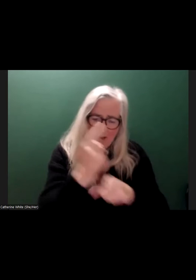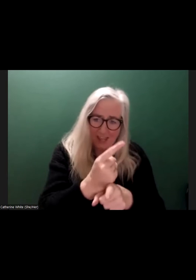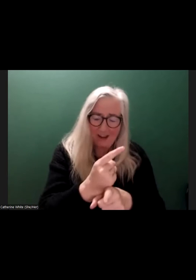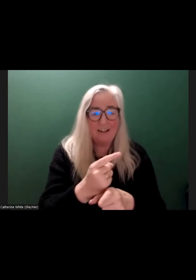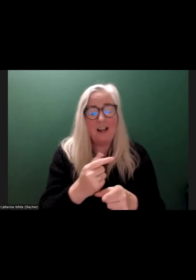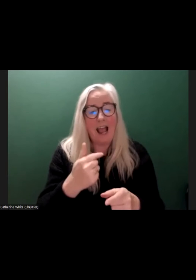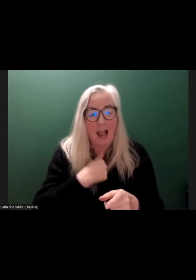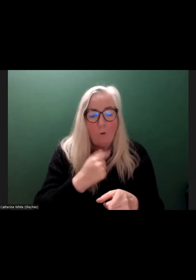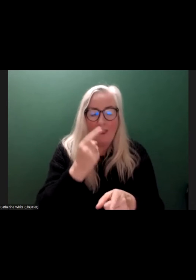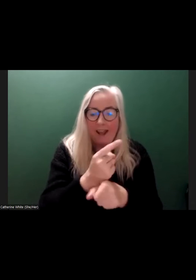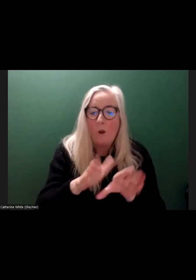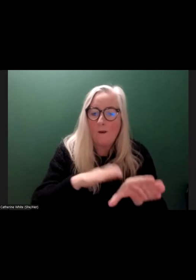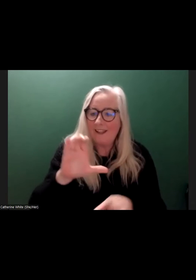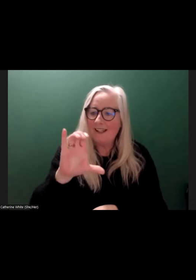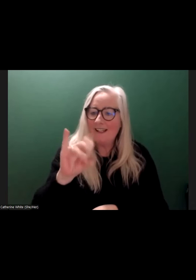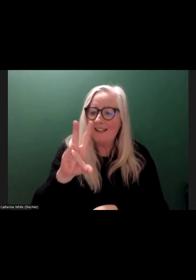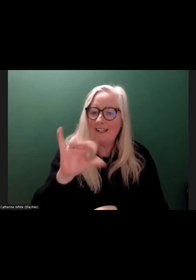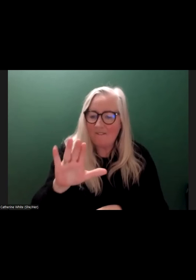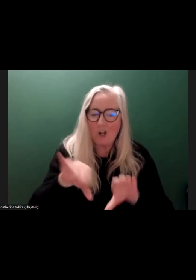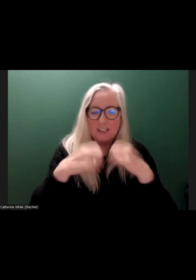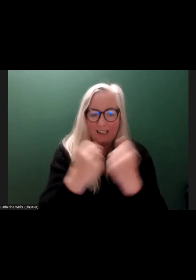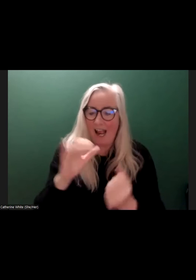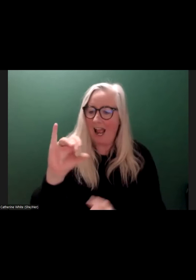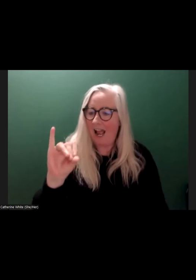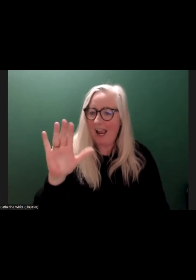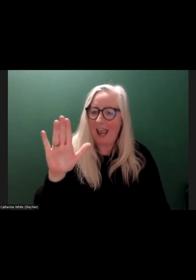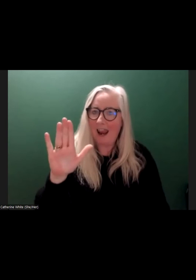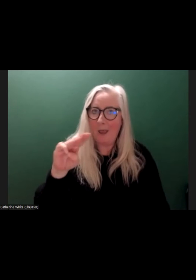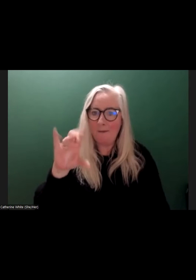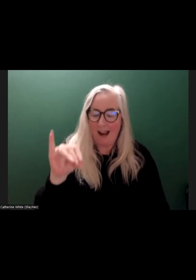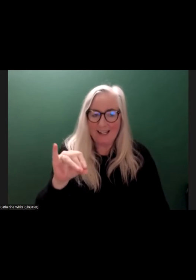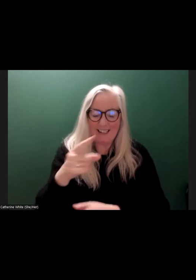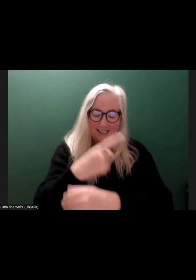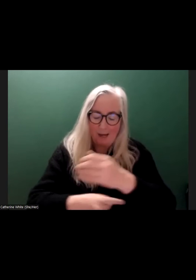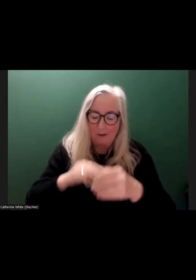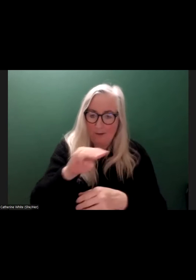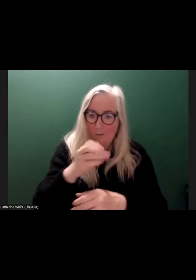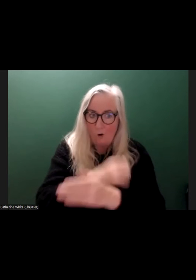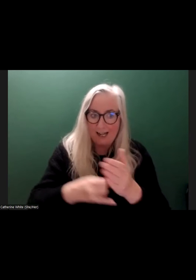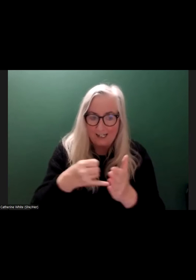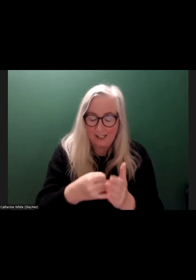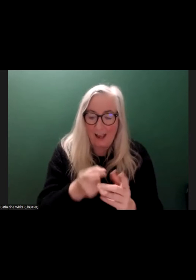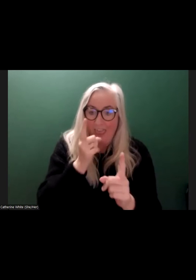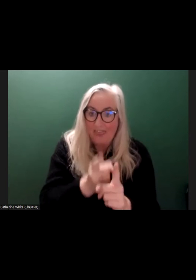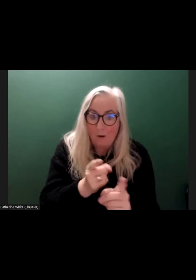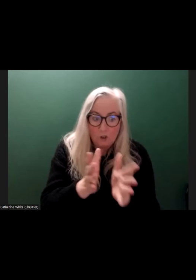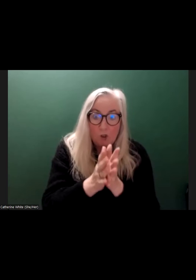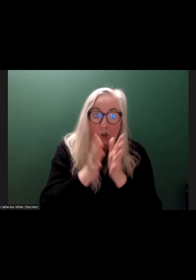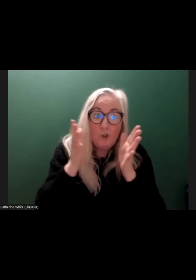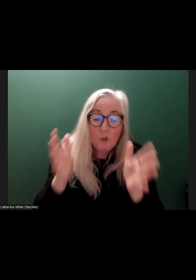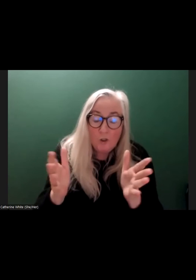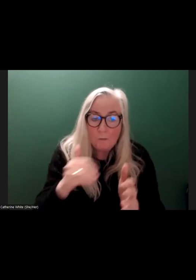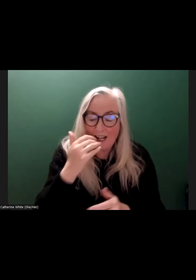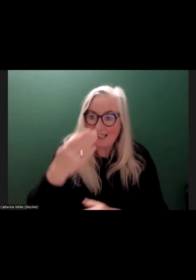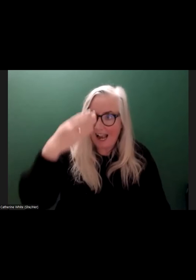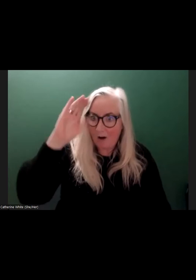the fact that I was there with civil society. ILMI is a disabled persons organization. That was huge. Because it was Irish